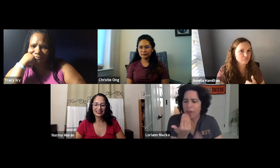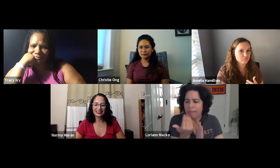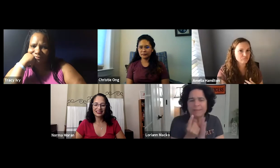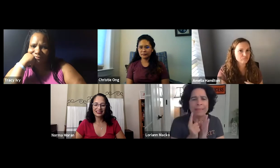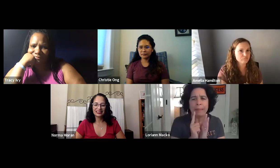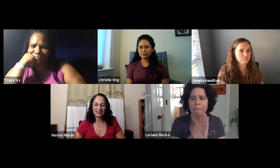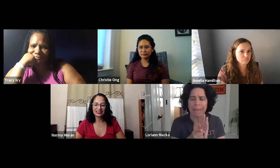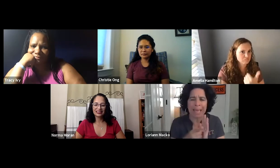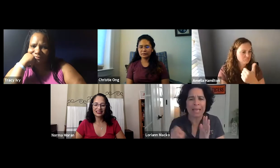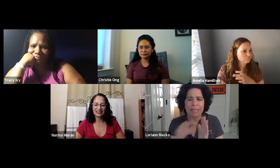to the panelists.